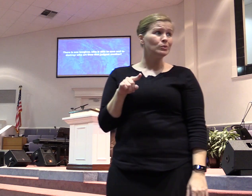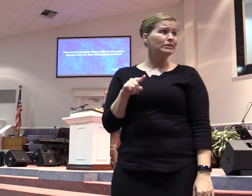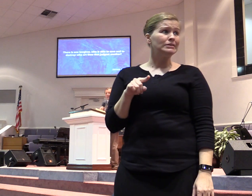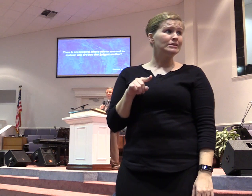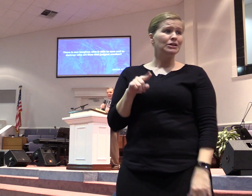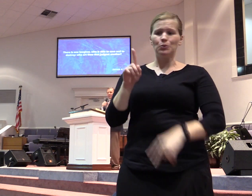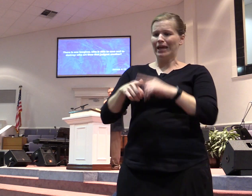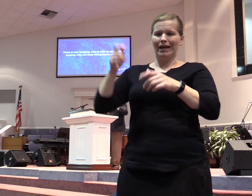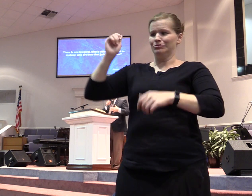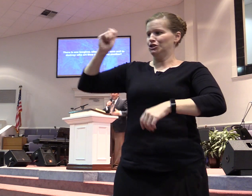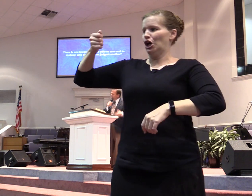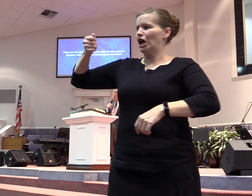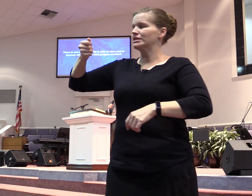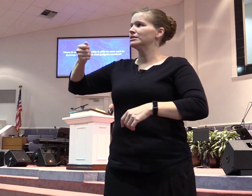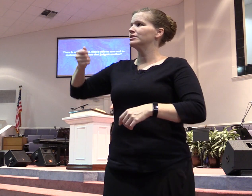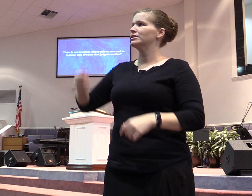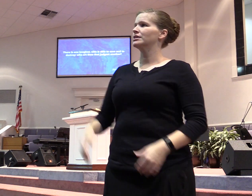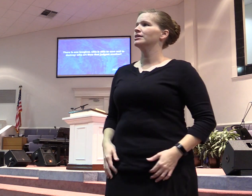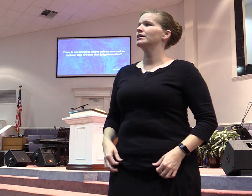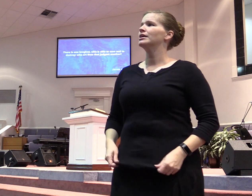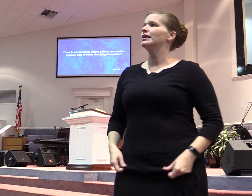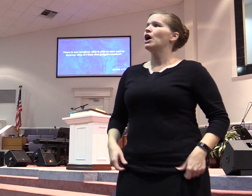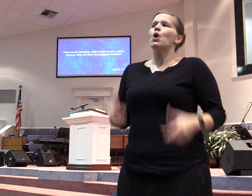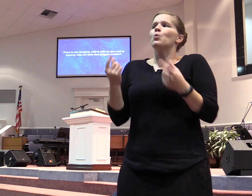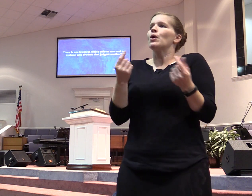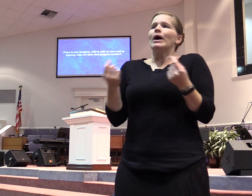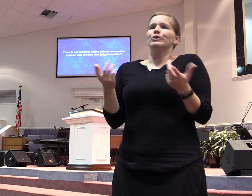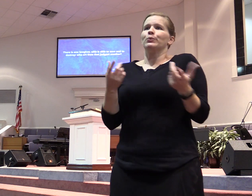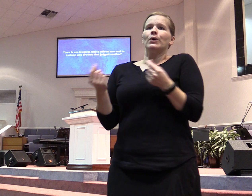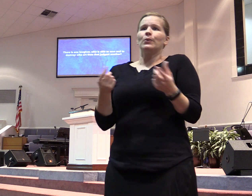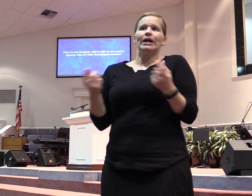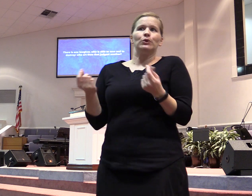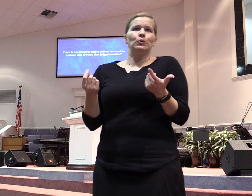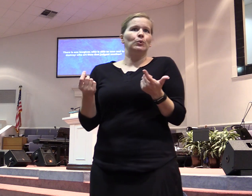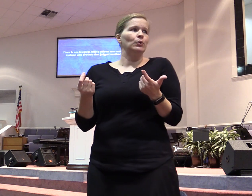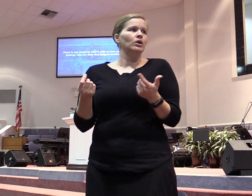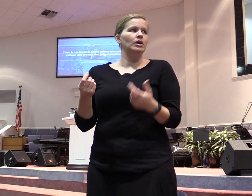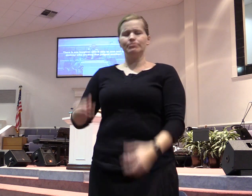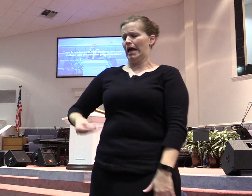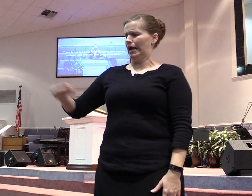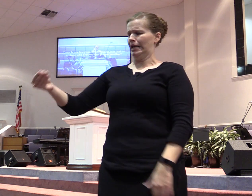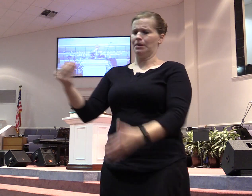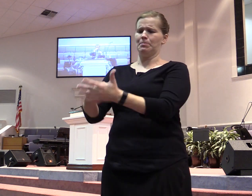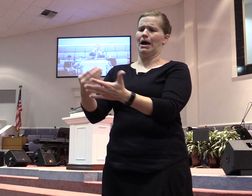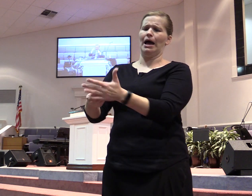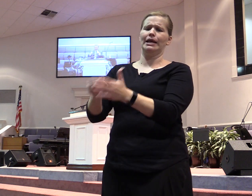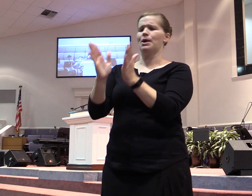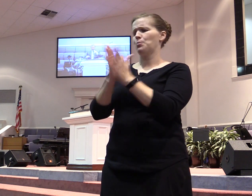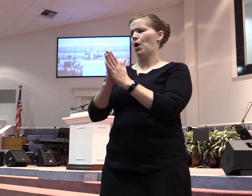So how do I submit to God? Pastor, I want to submit to God. What do I need to do? What do I need to do? Do need to give more money? Do I need to pray a little longer? No,